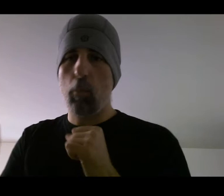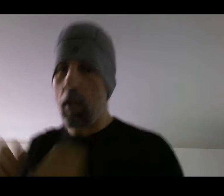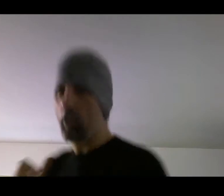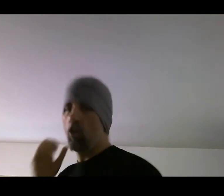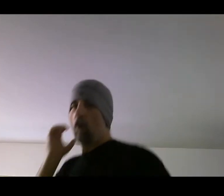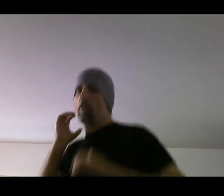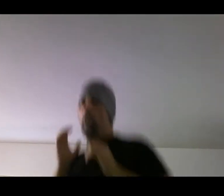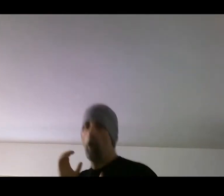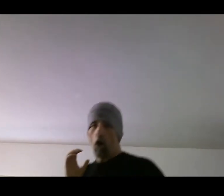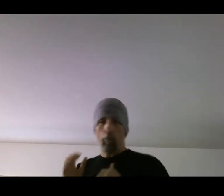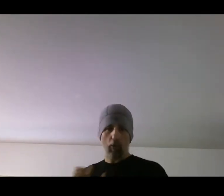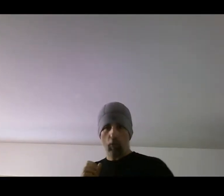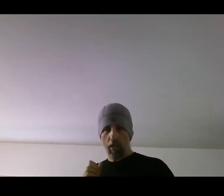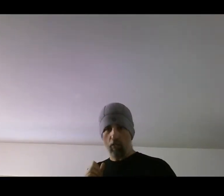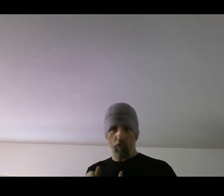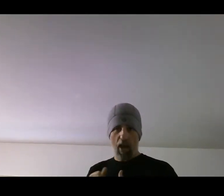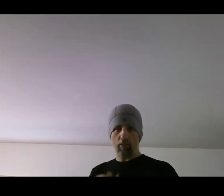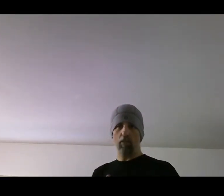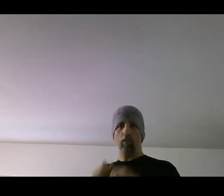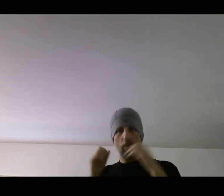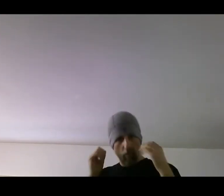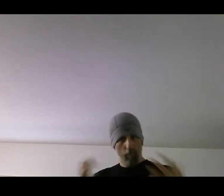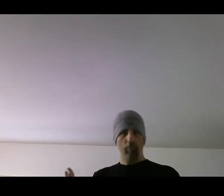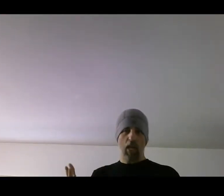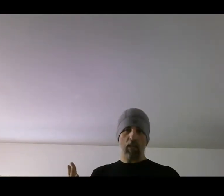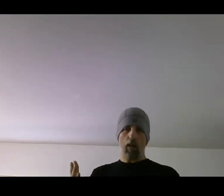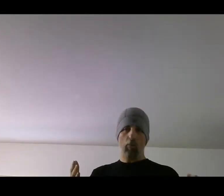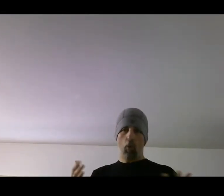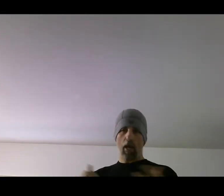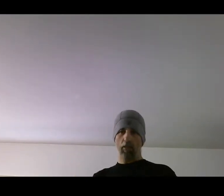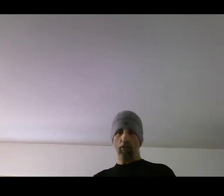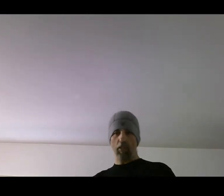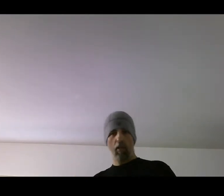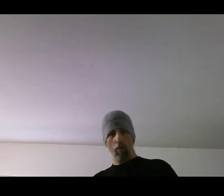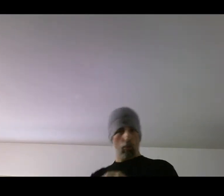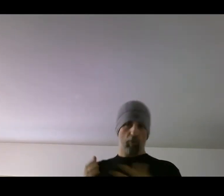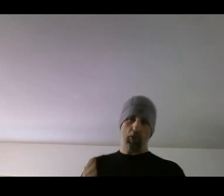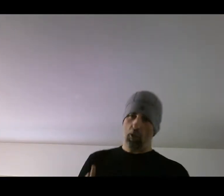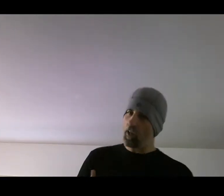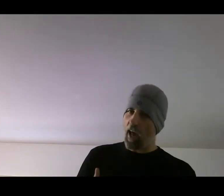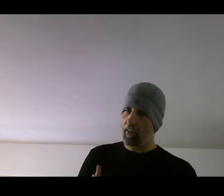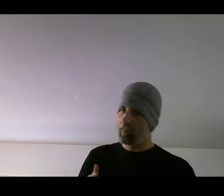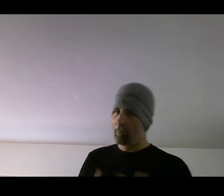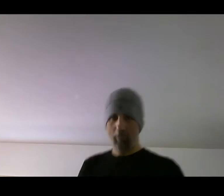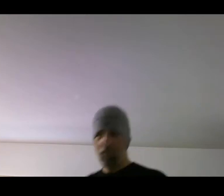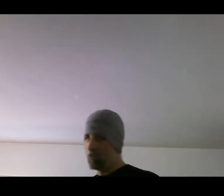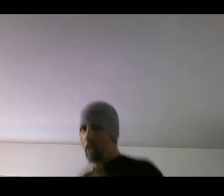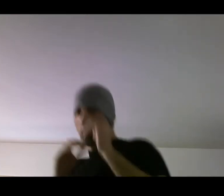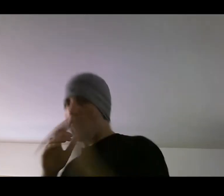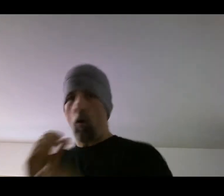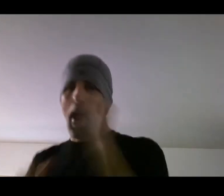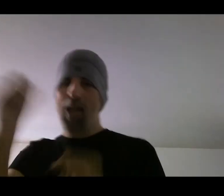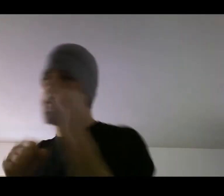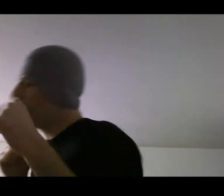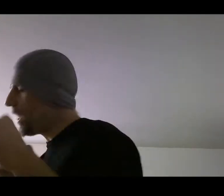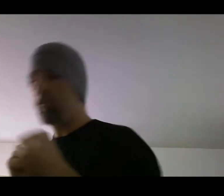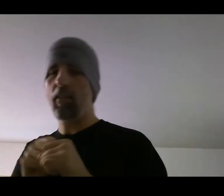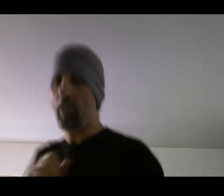punches off and hop out of range fast, taking up more energy. If you're good at it, you get that all back in adrenaline because